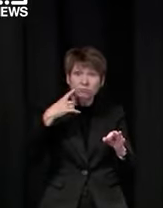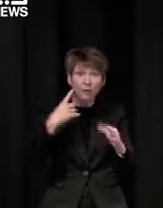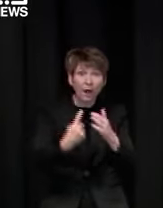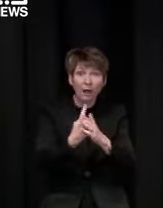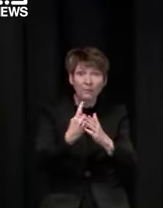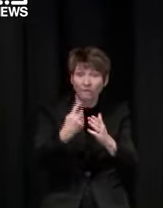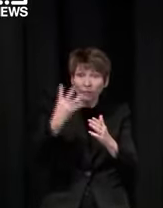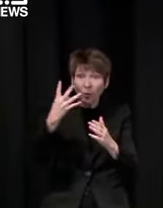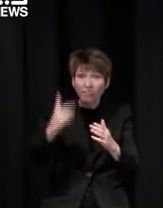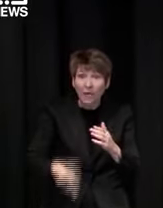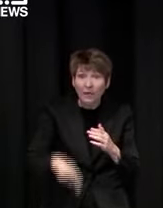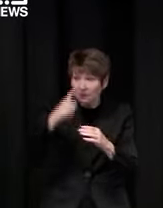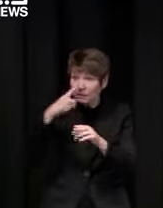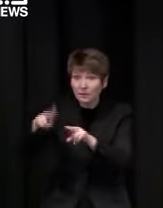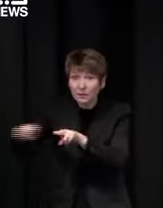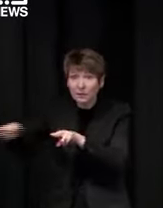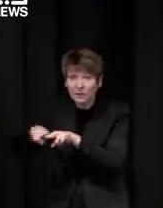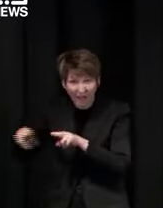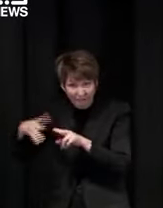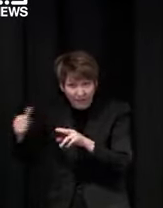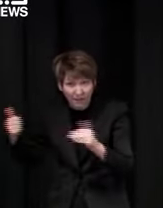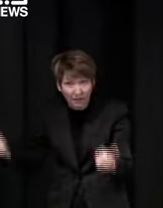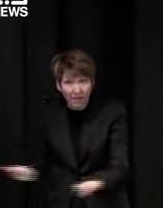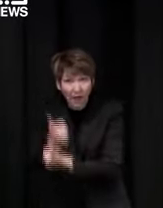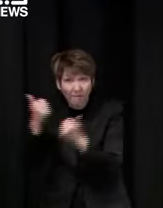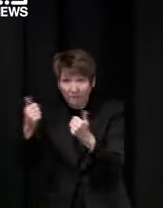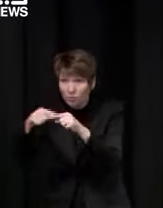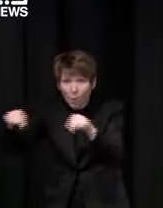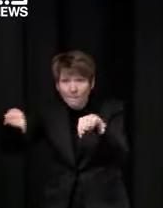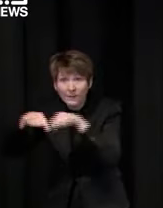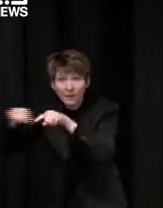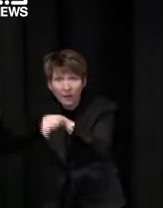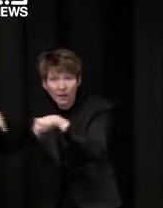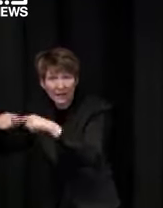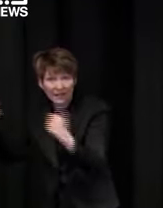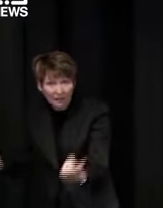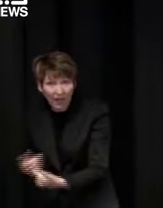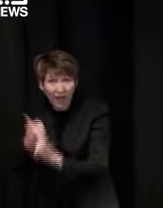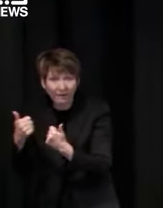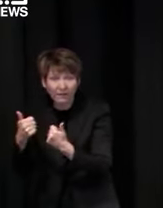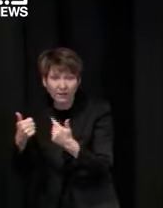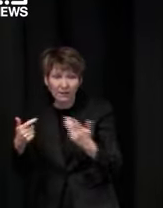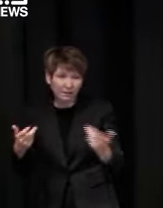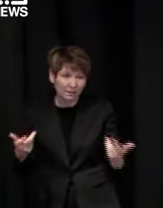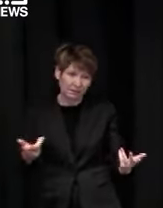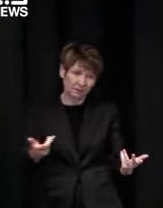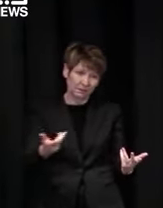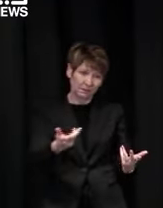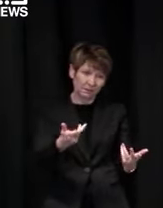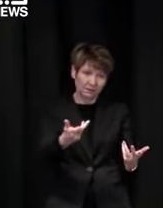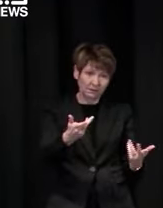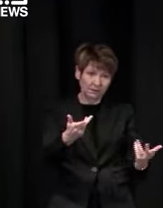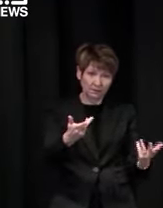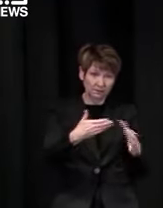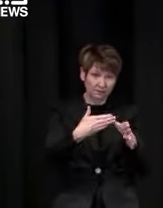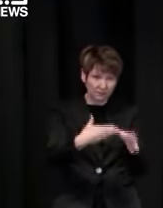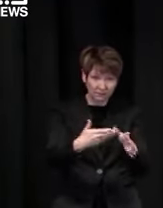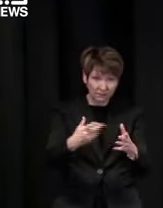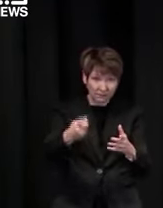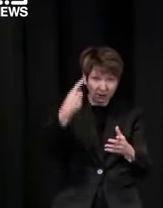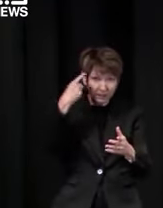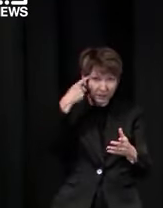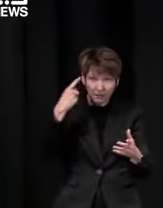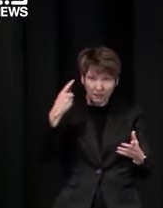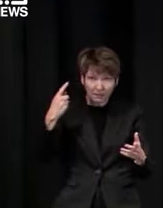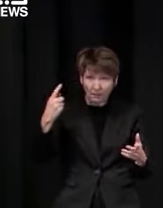at pains to make this point you know whether it's two thousand one thousand fifteen hundred whatever the number is right you start to get to those sorts of numbers you